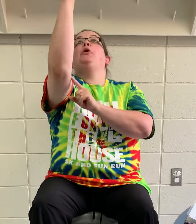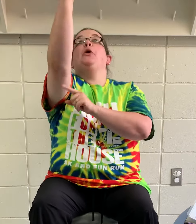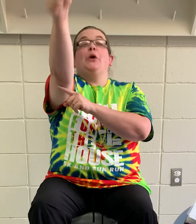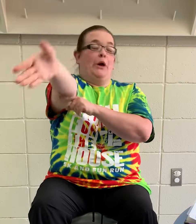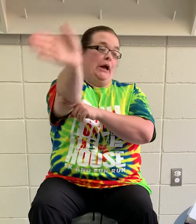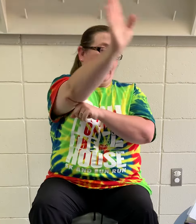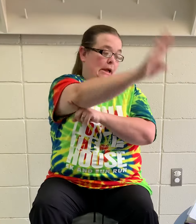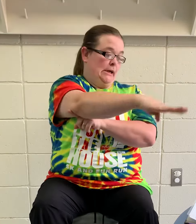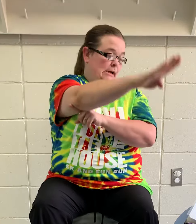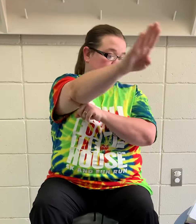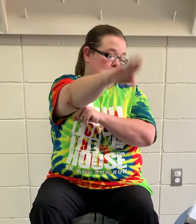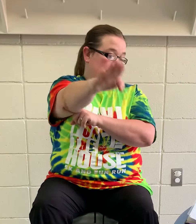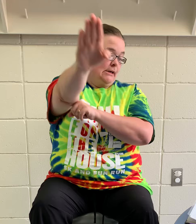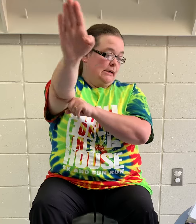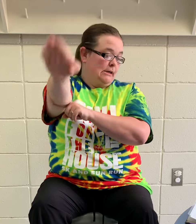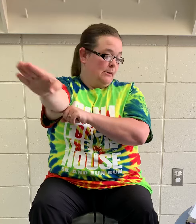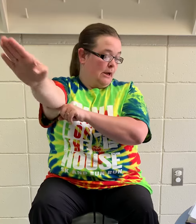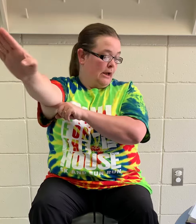on the shore all the way.